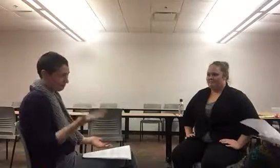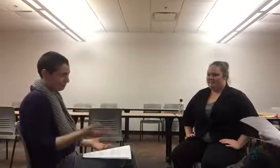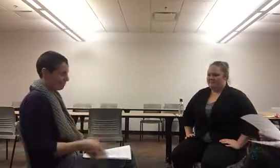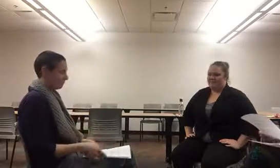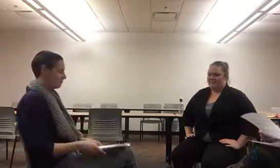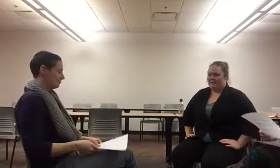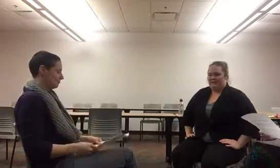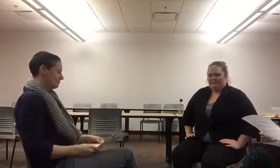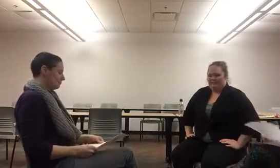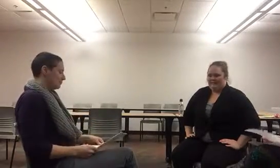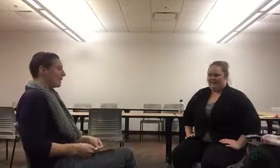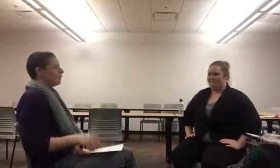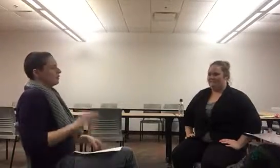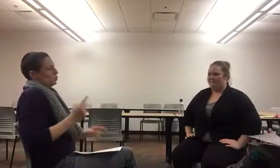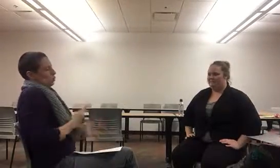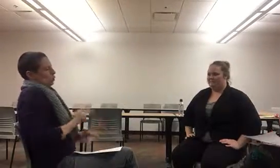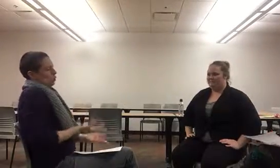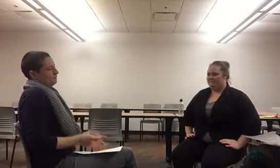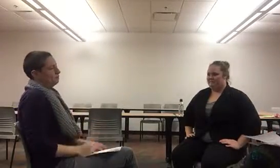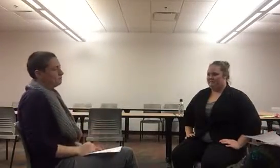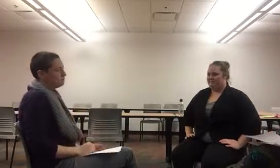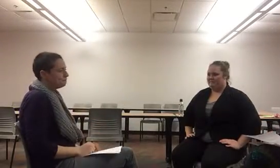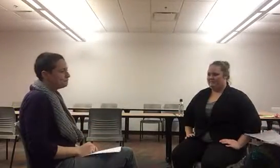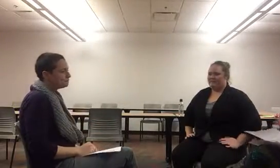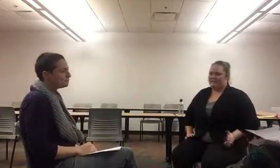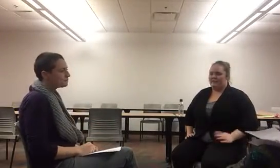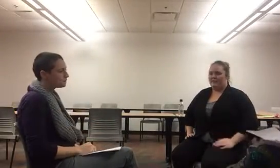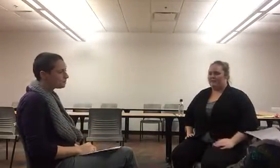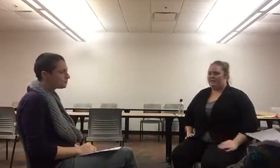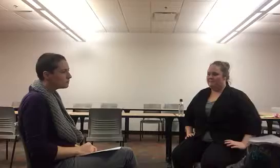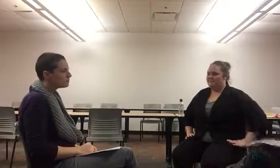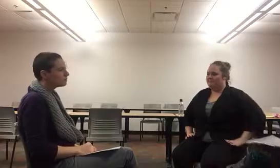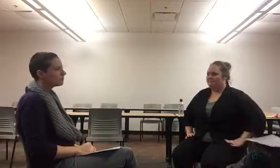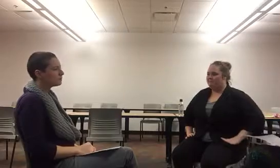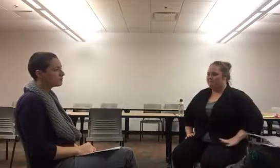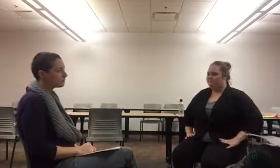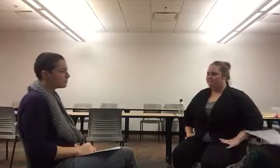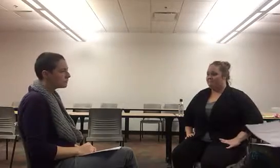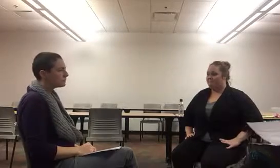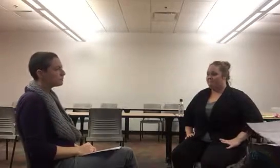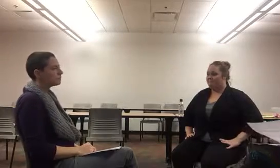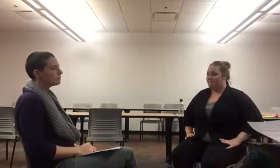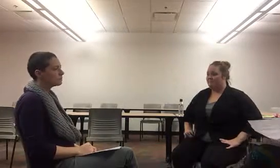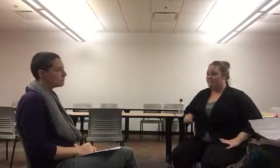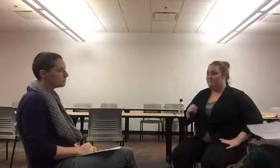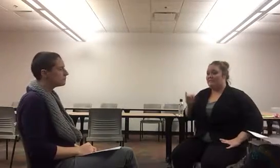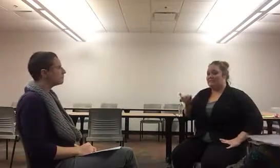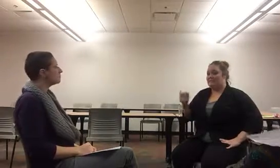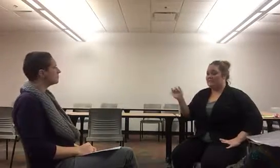So you know what I mean. Yeah. So that's the worst. Yeah. Especially with our youth, too. In schools.